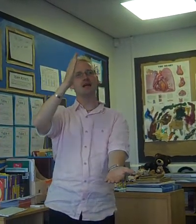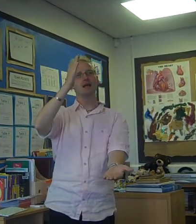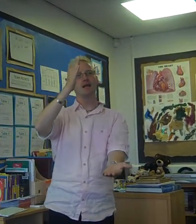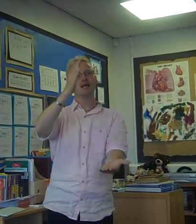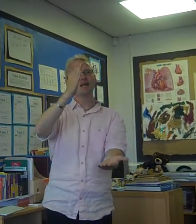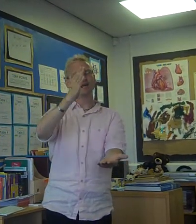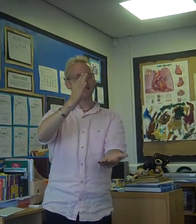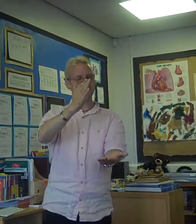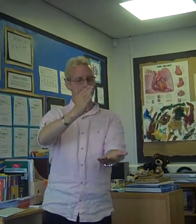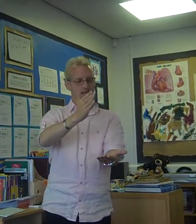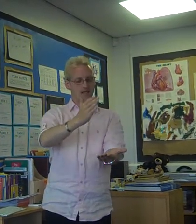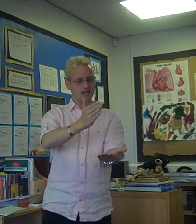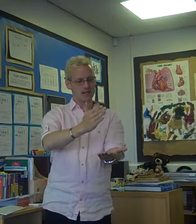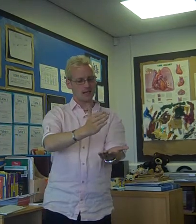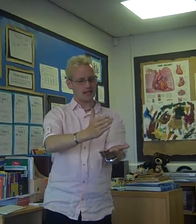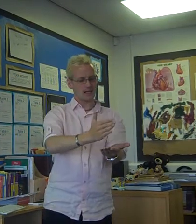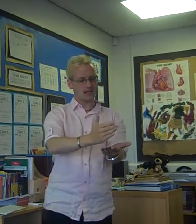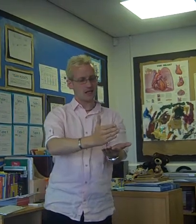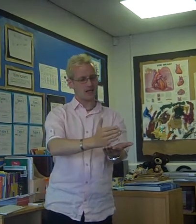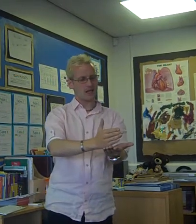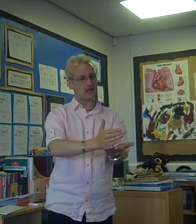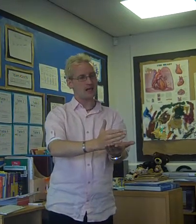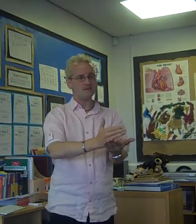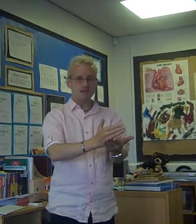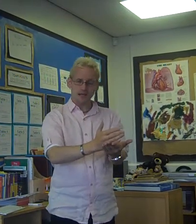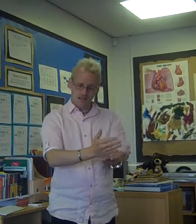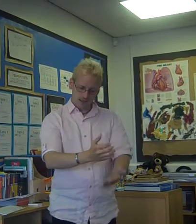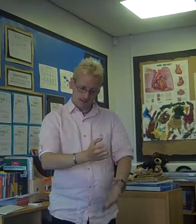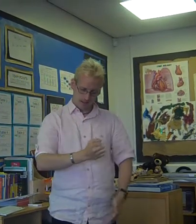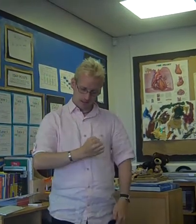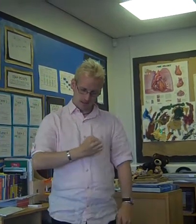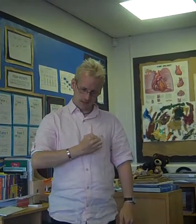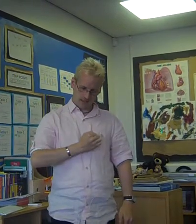in me